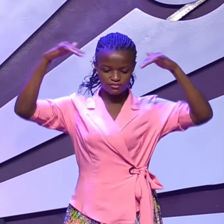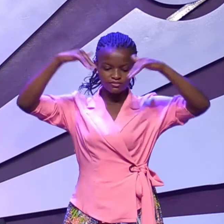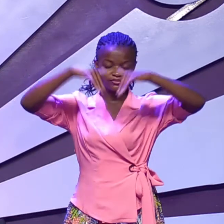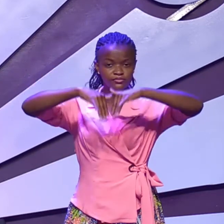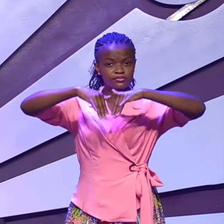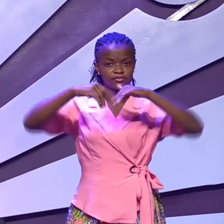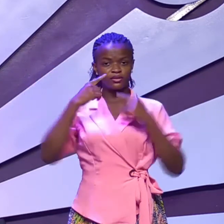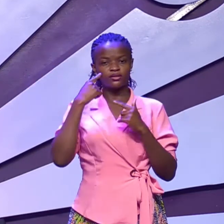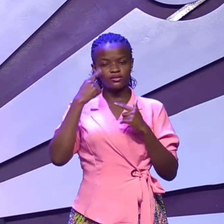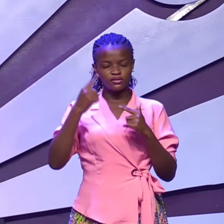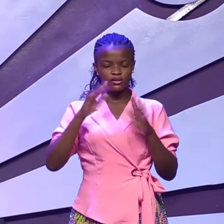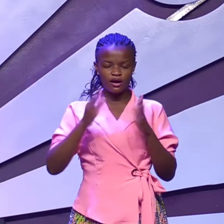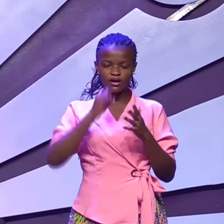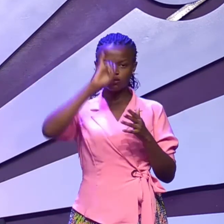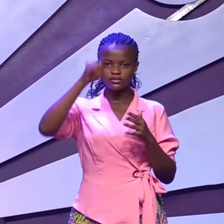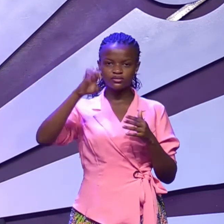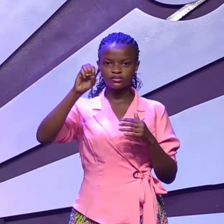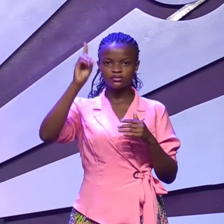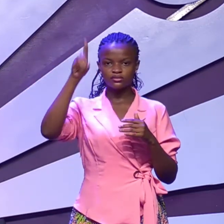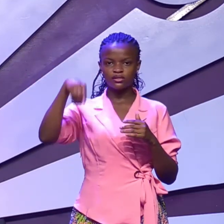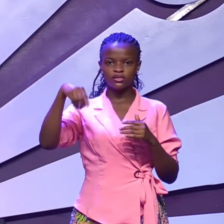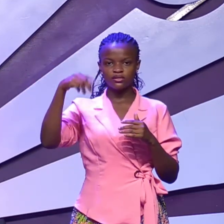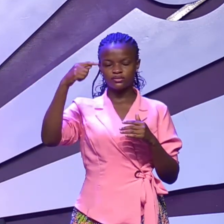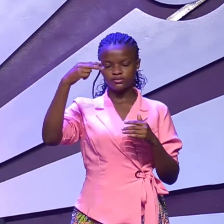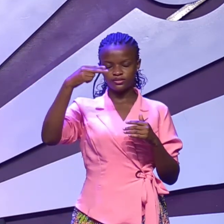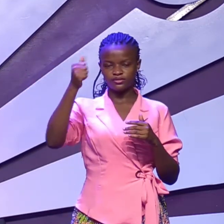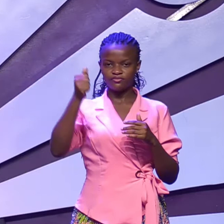We've seen how Jephthah became a mighty warrior.